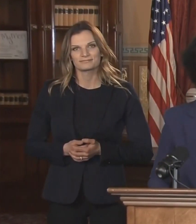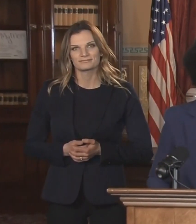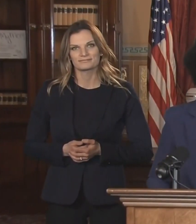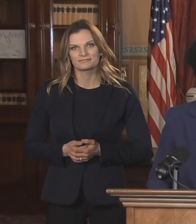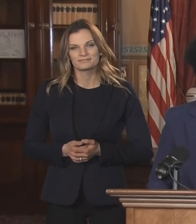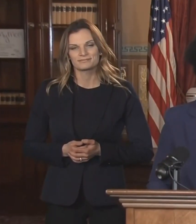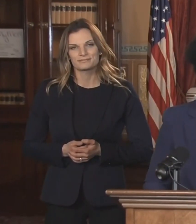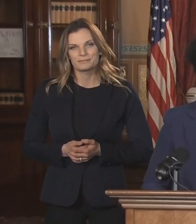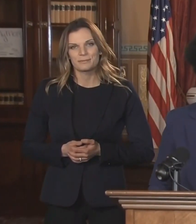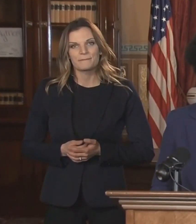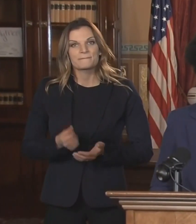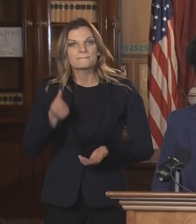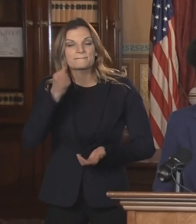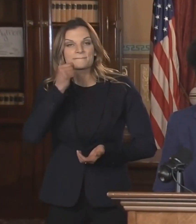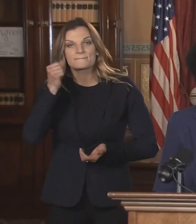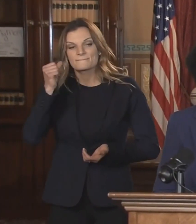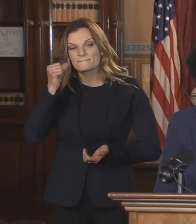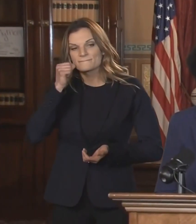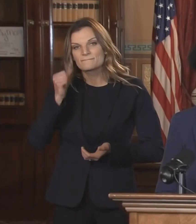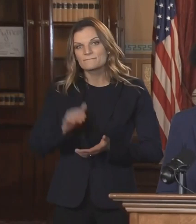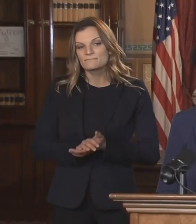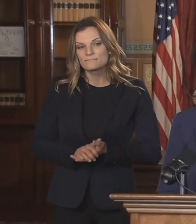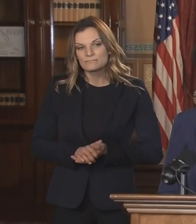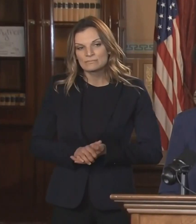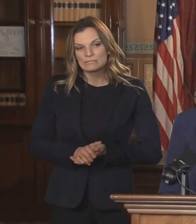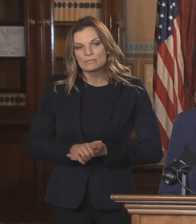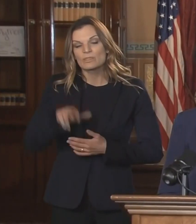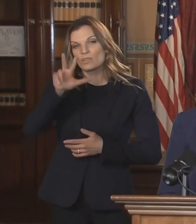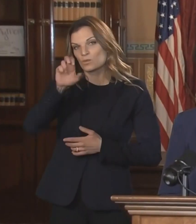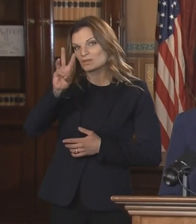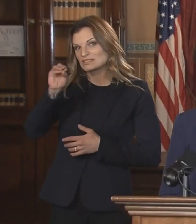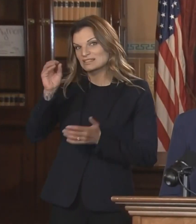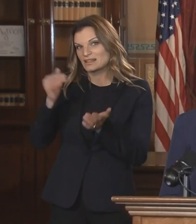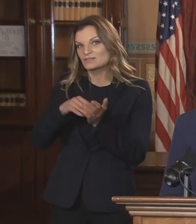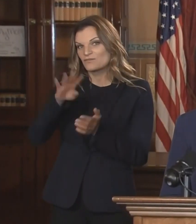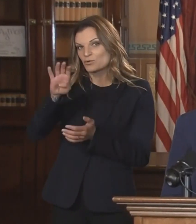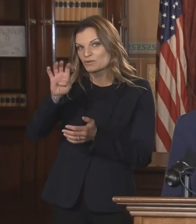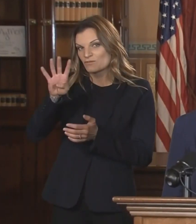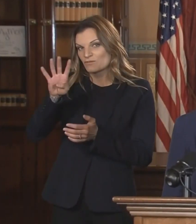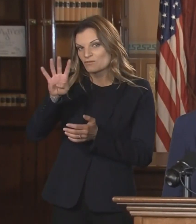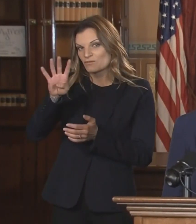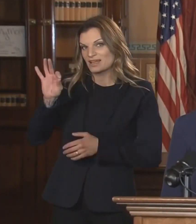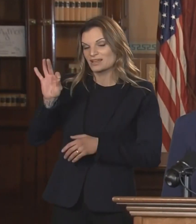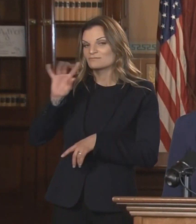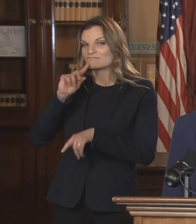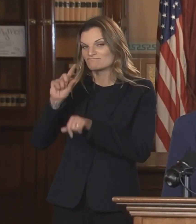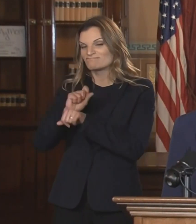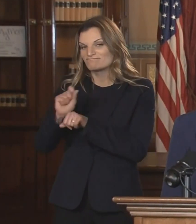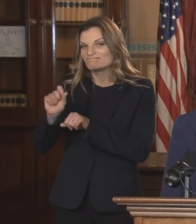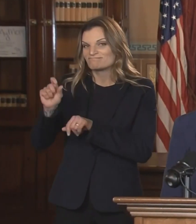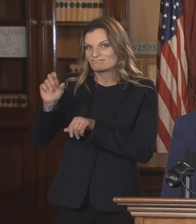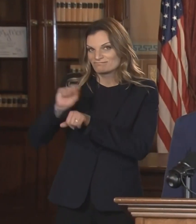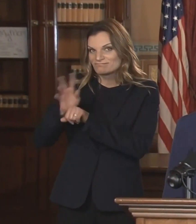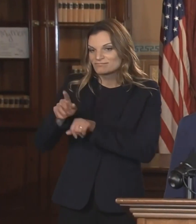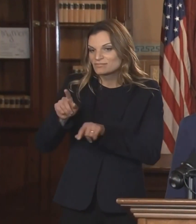So as of yesterday, we had 360,449 cases and 9